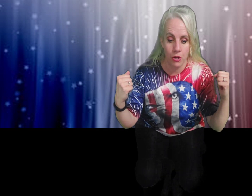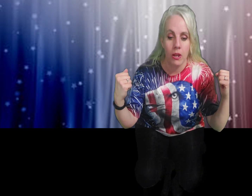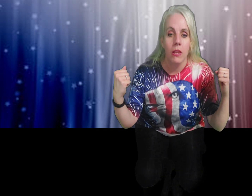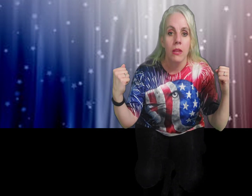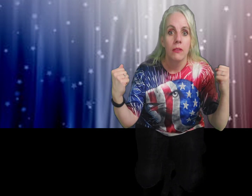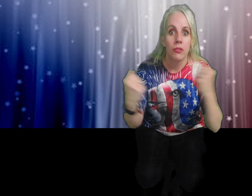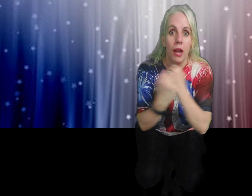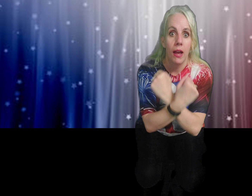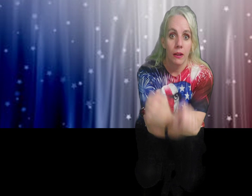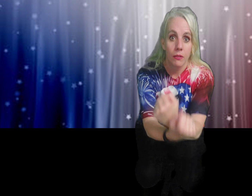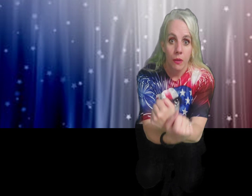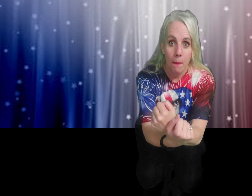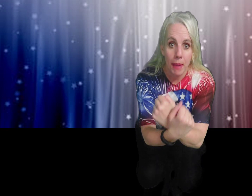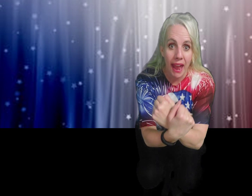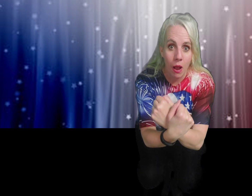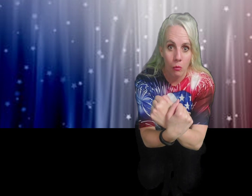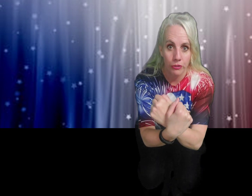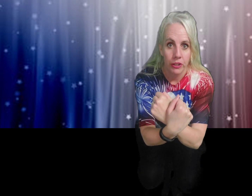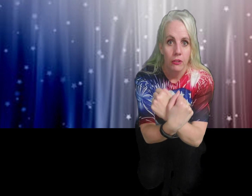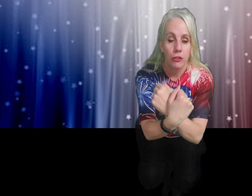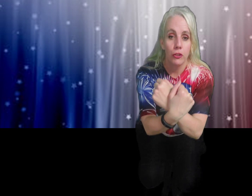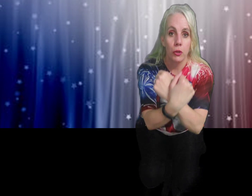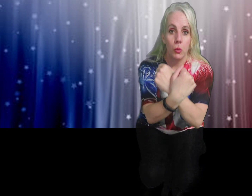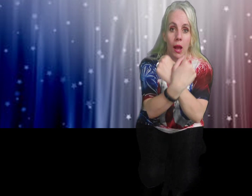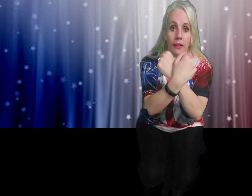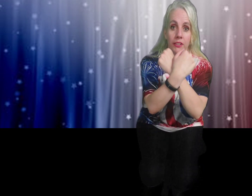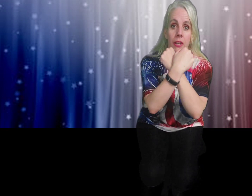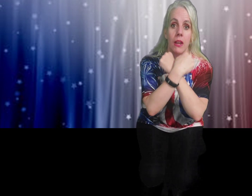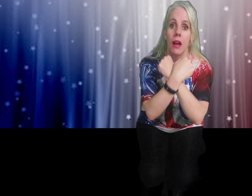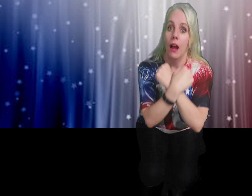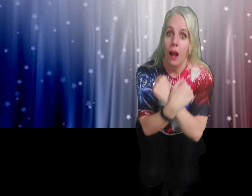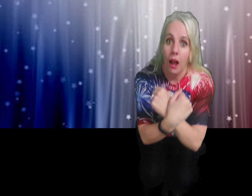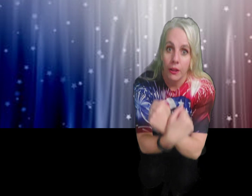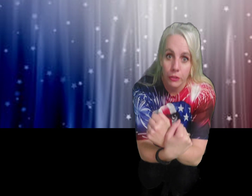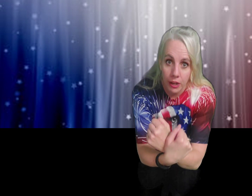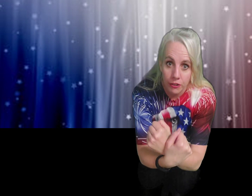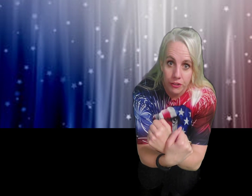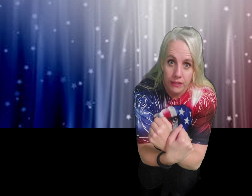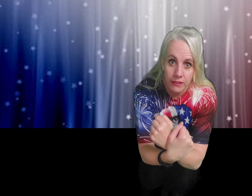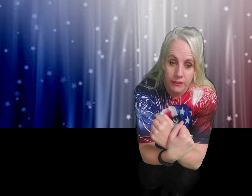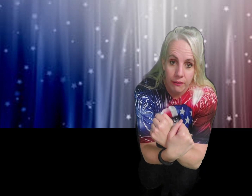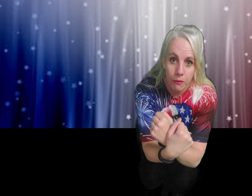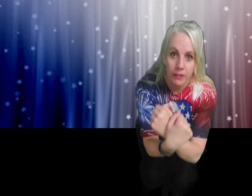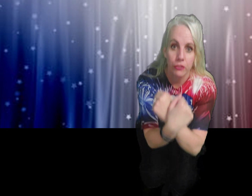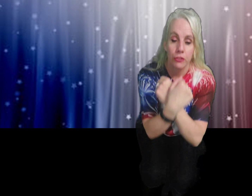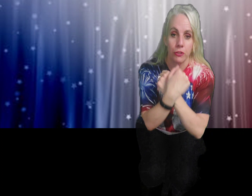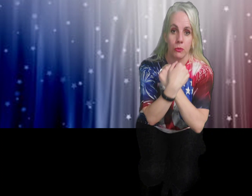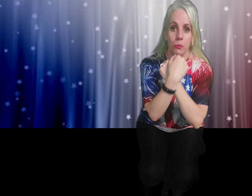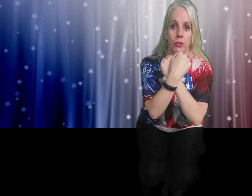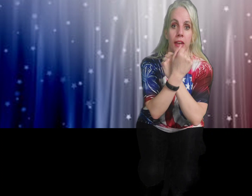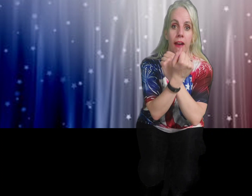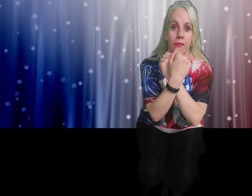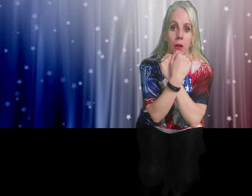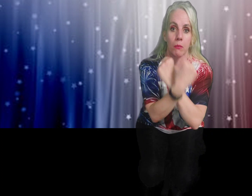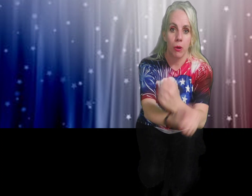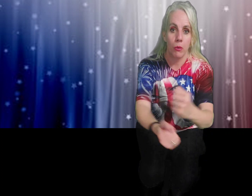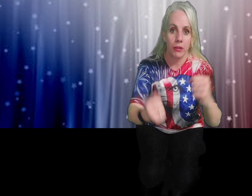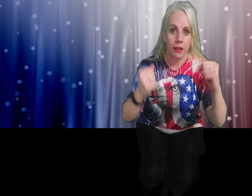bound to do what other countries and stuff want us to do. We have broken